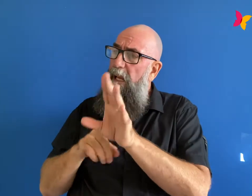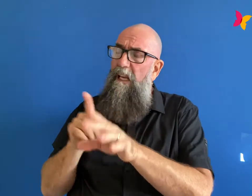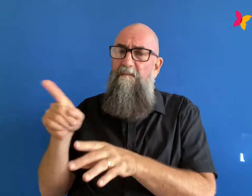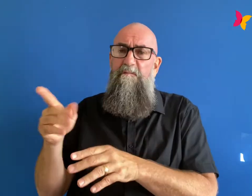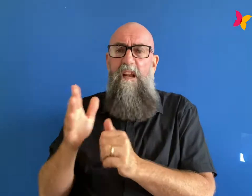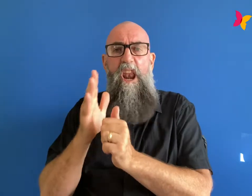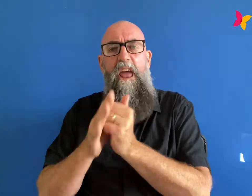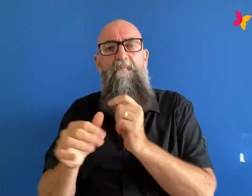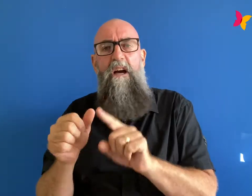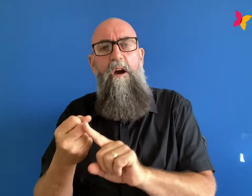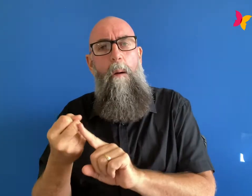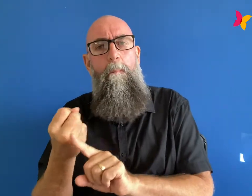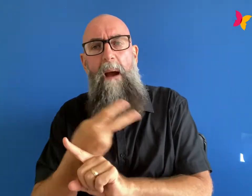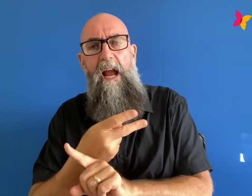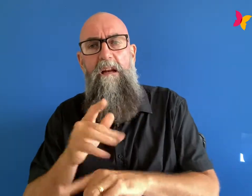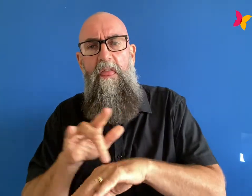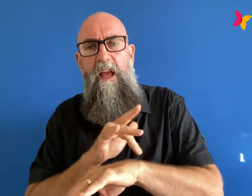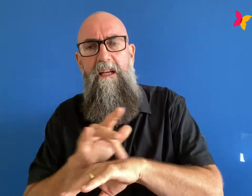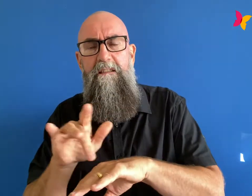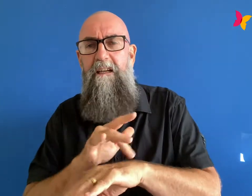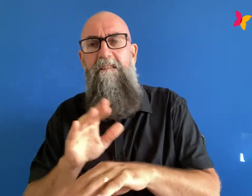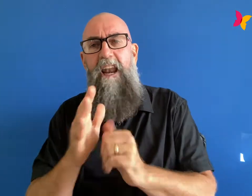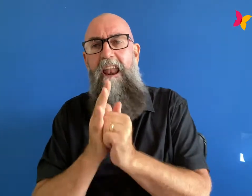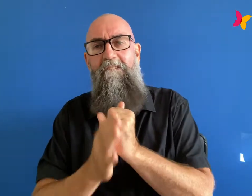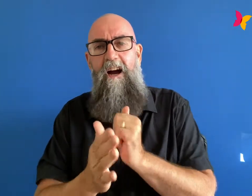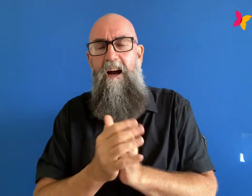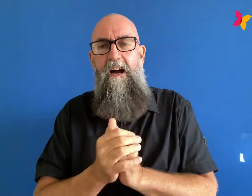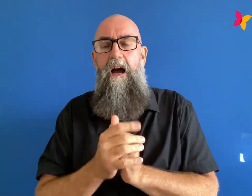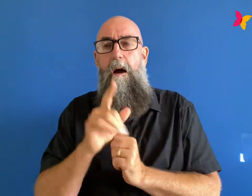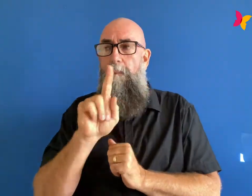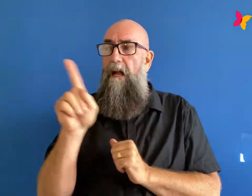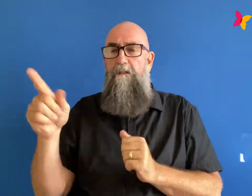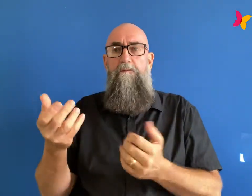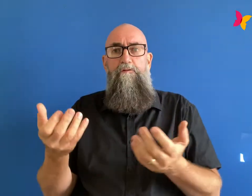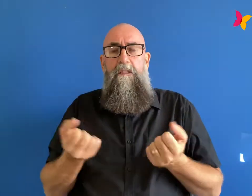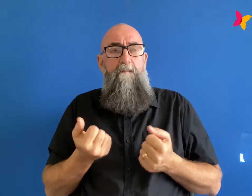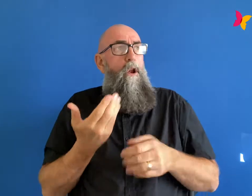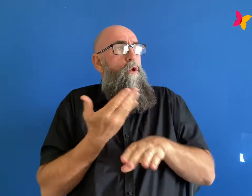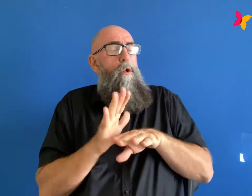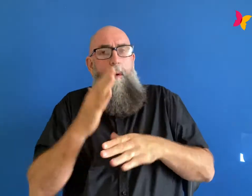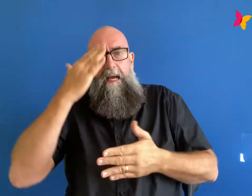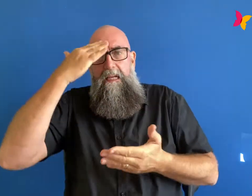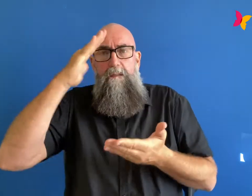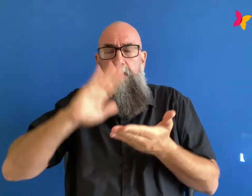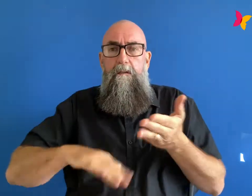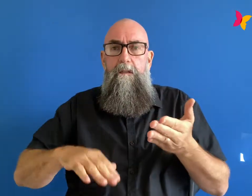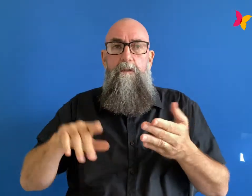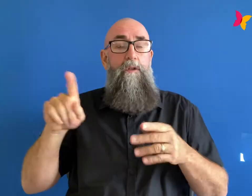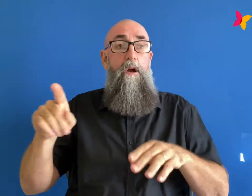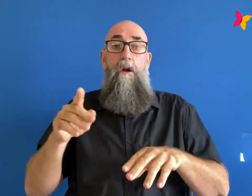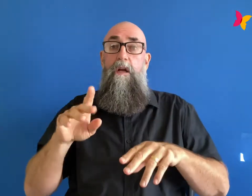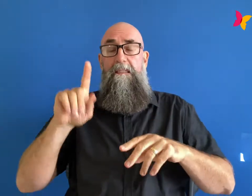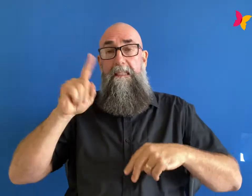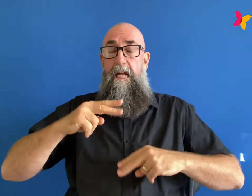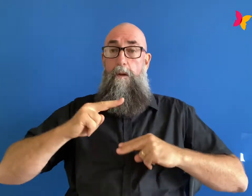on its path and through all of these new experiences amy was essentially dismantled and built brand new complete with new